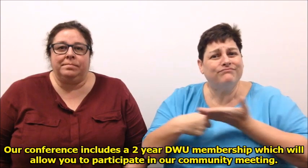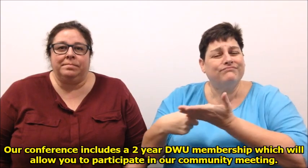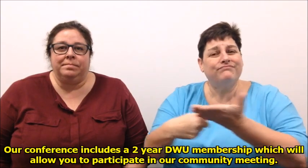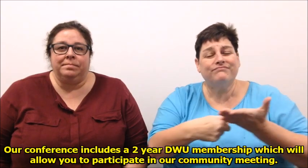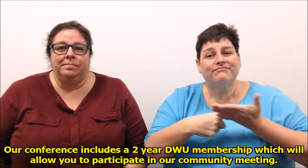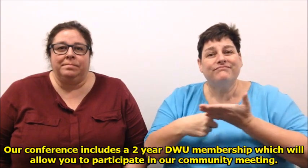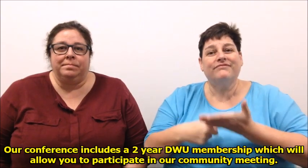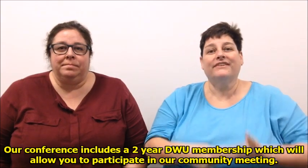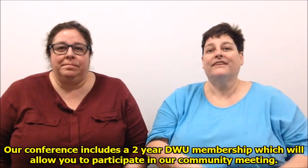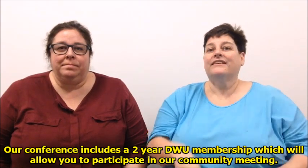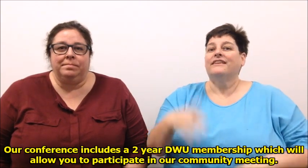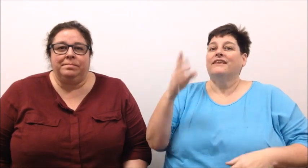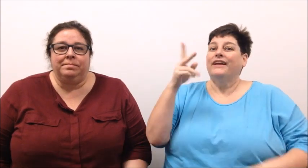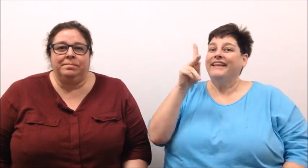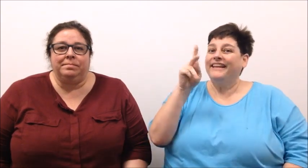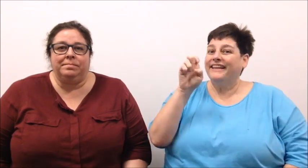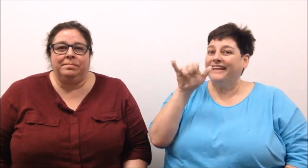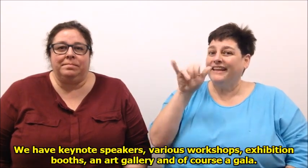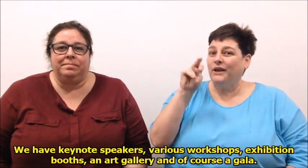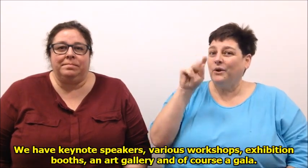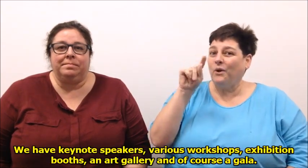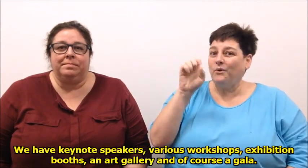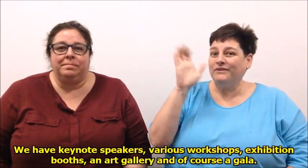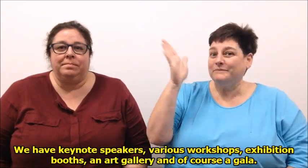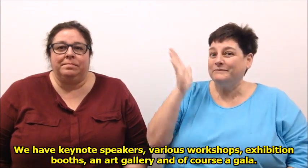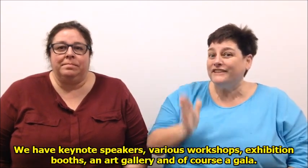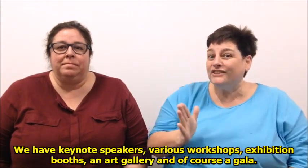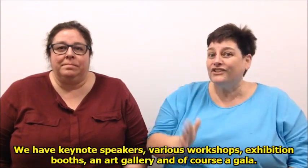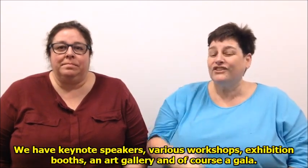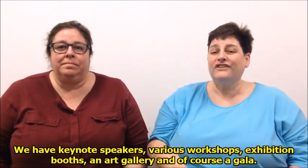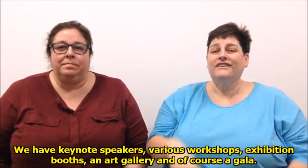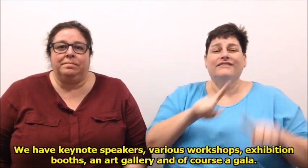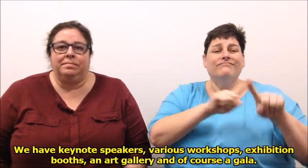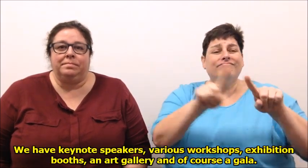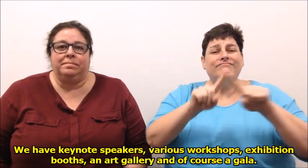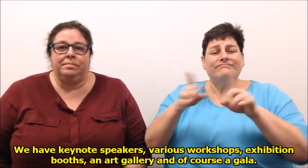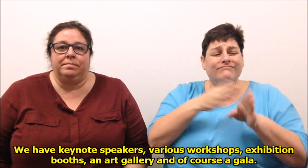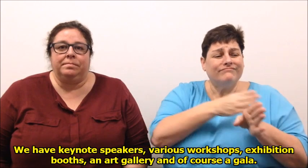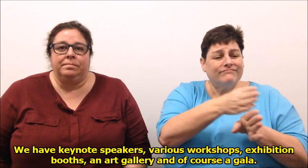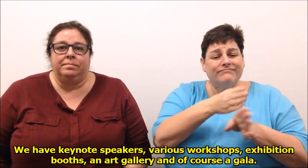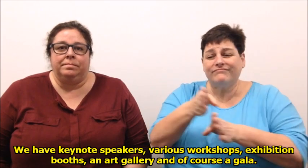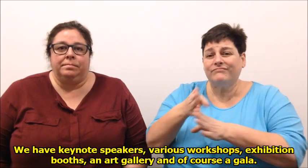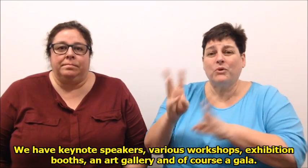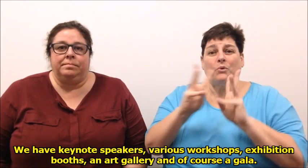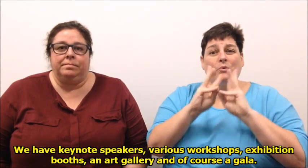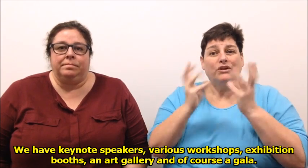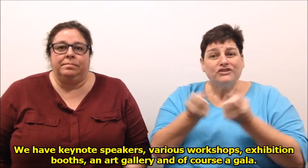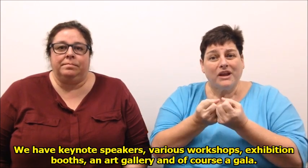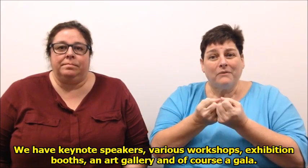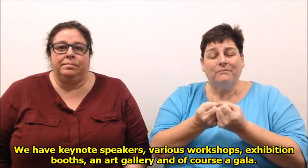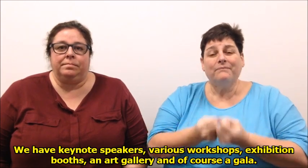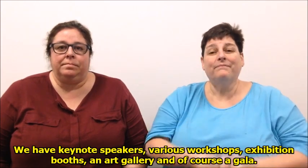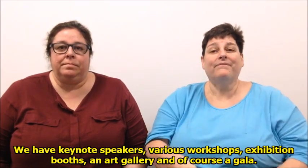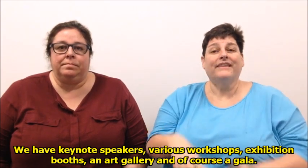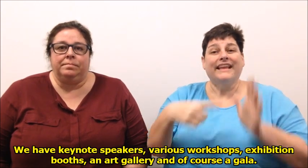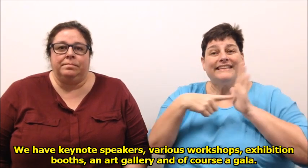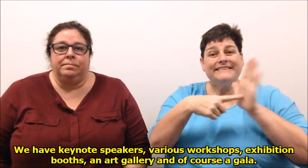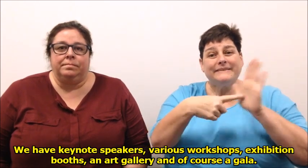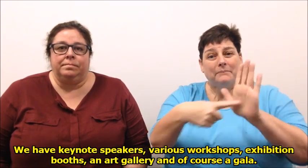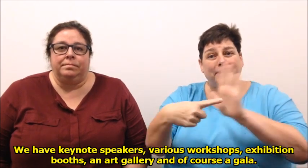in our community meeting. We have keynote speakers, various workshops, exhibition